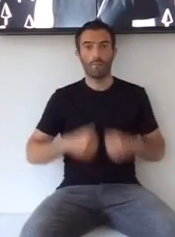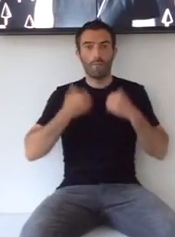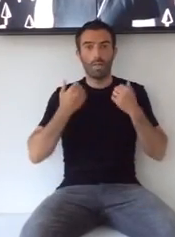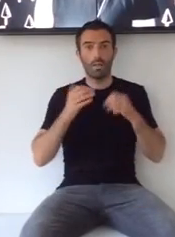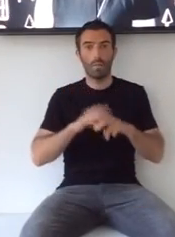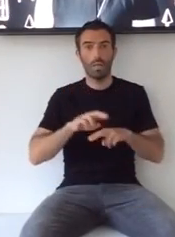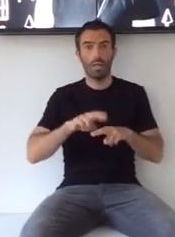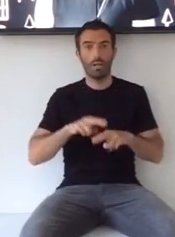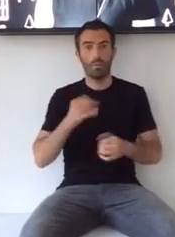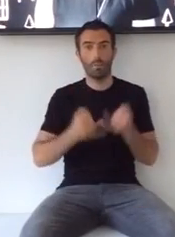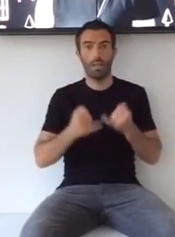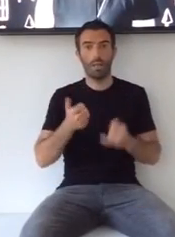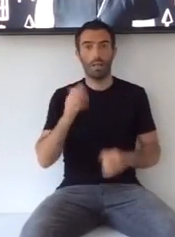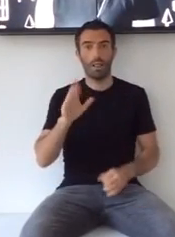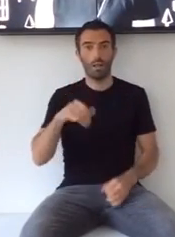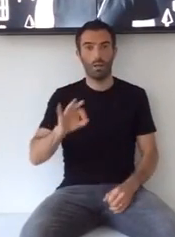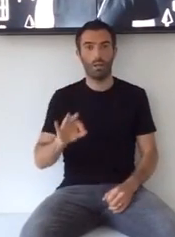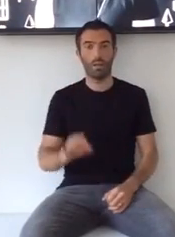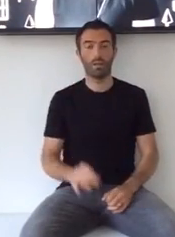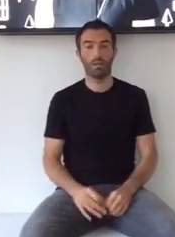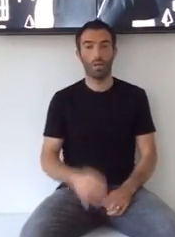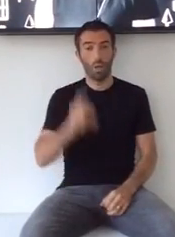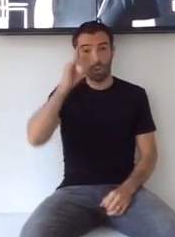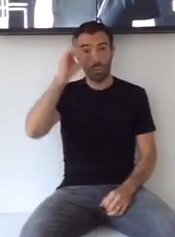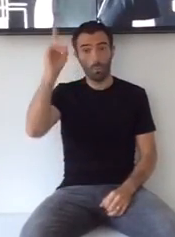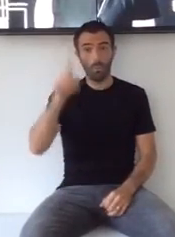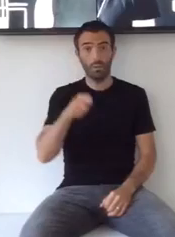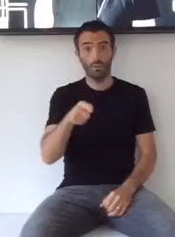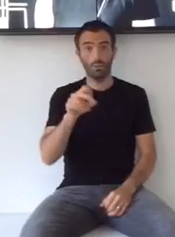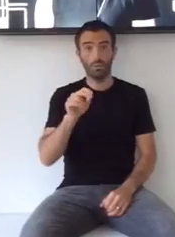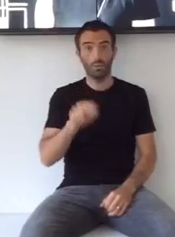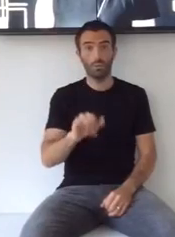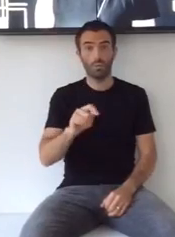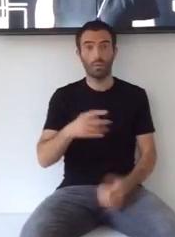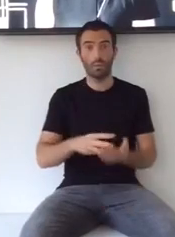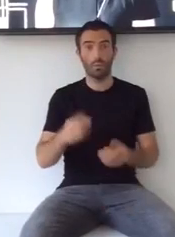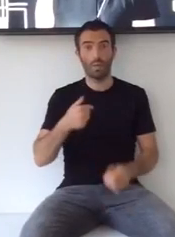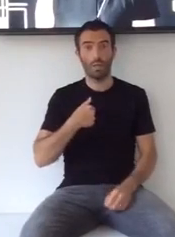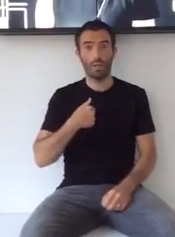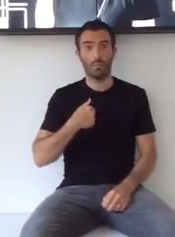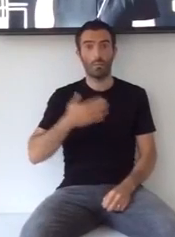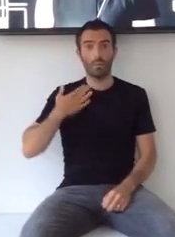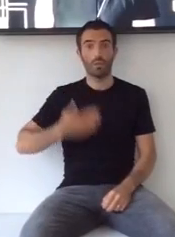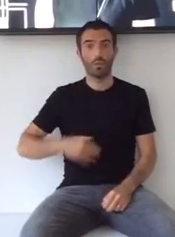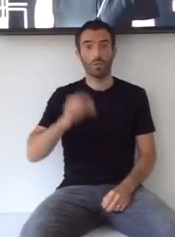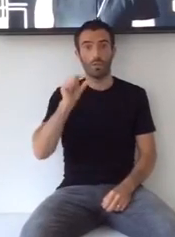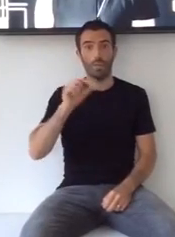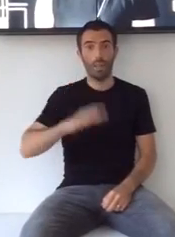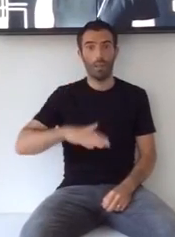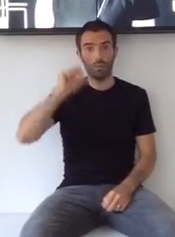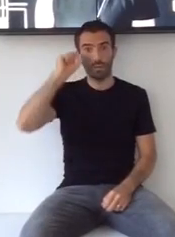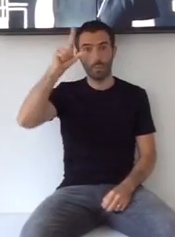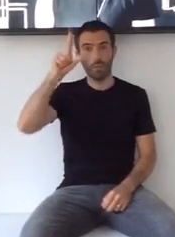feels better playing along Hoping you don't notice it when I'm just a bit lost, really